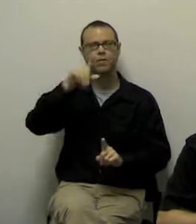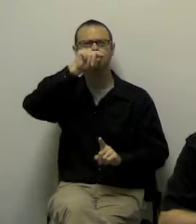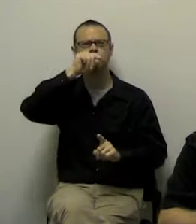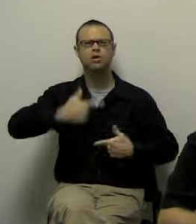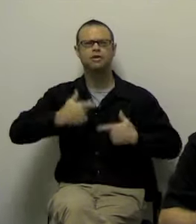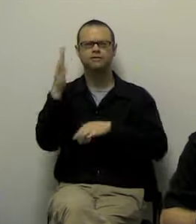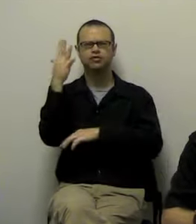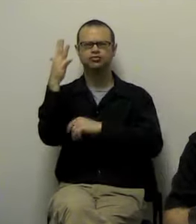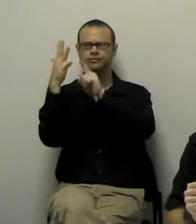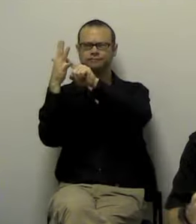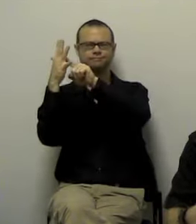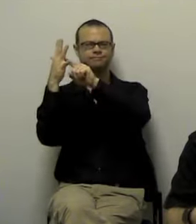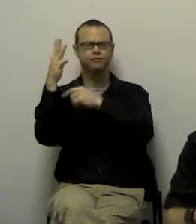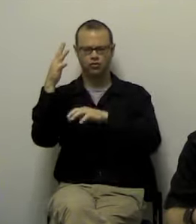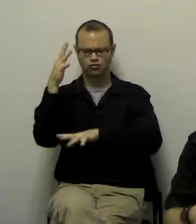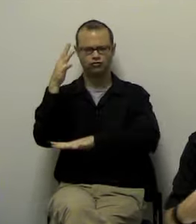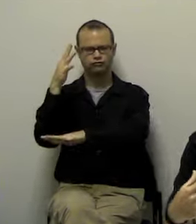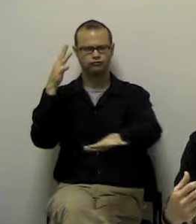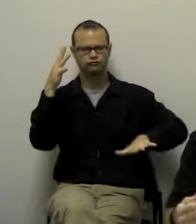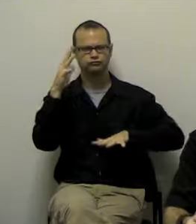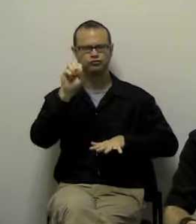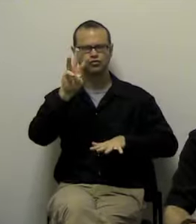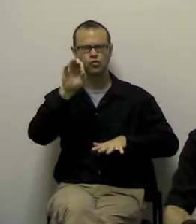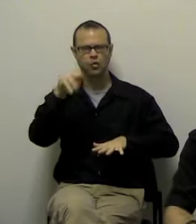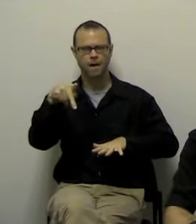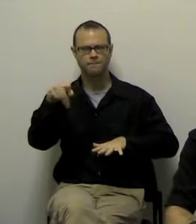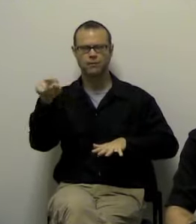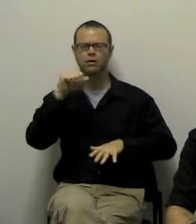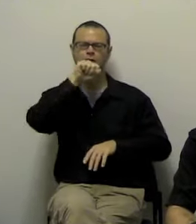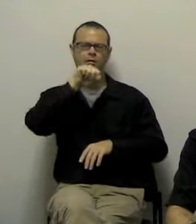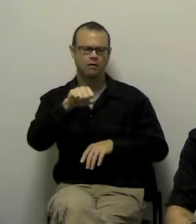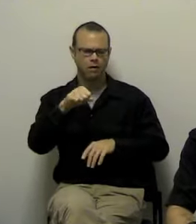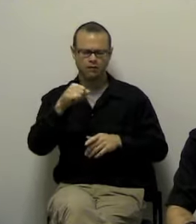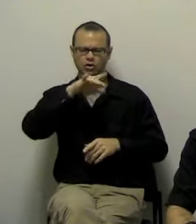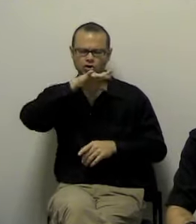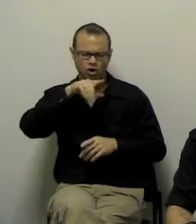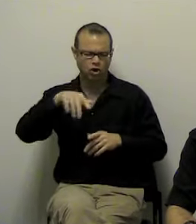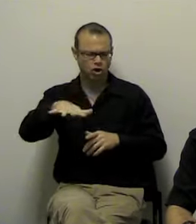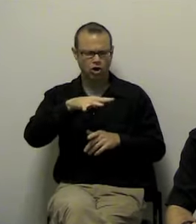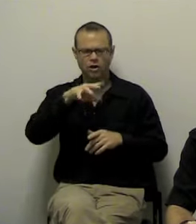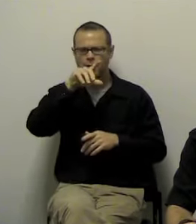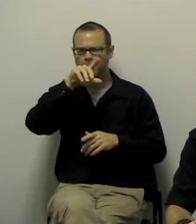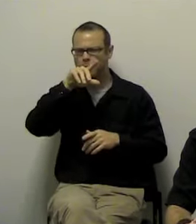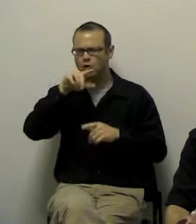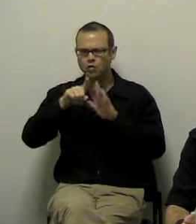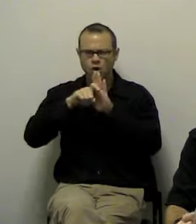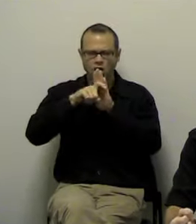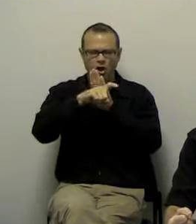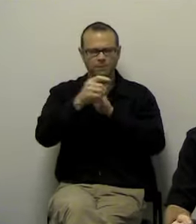used to being there. It ate worms, mud. It was always dirty. The weight of the dirt